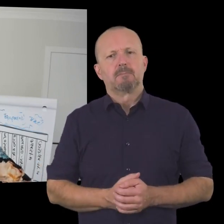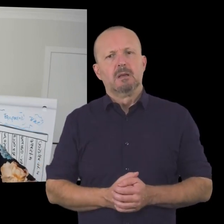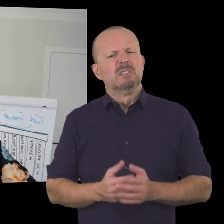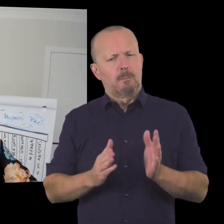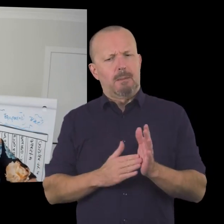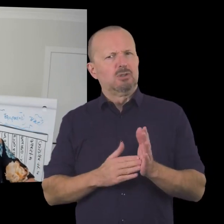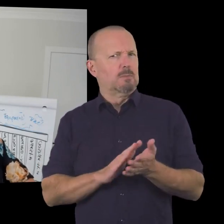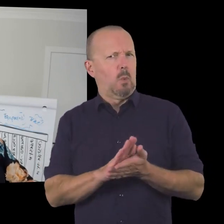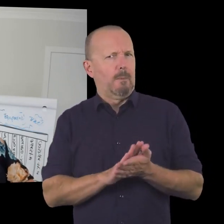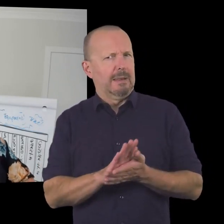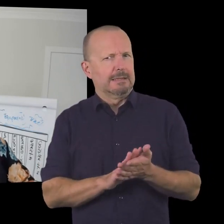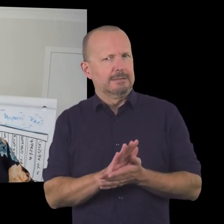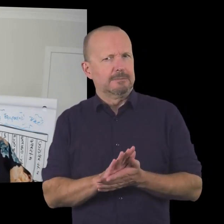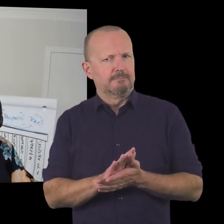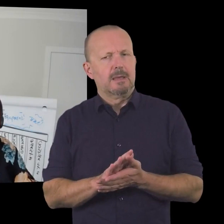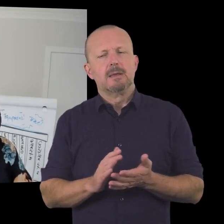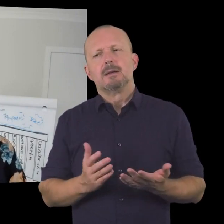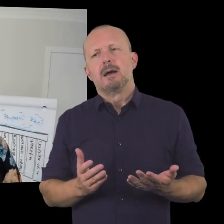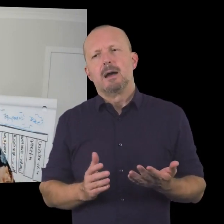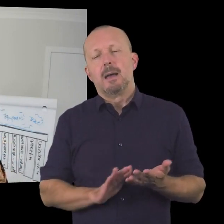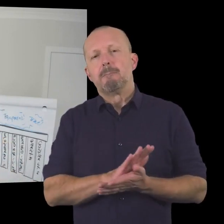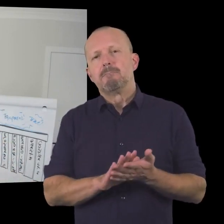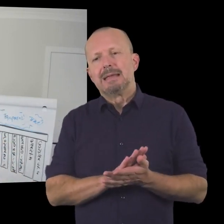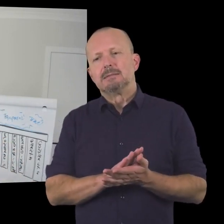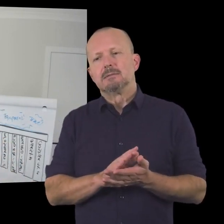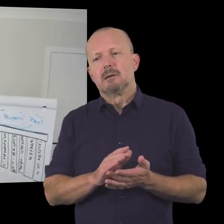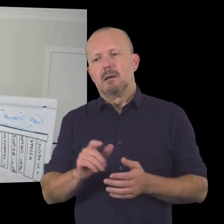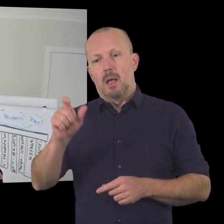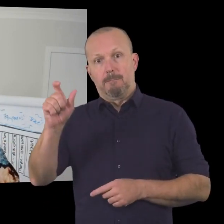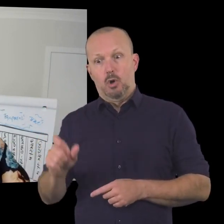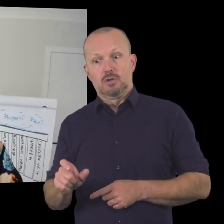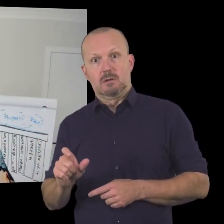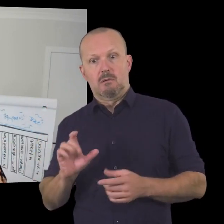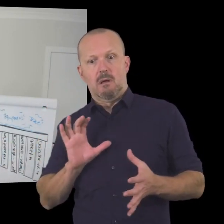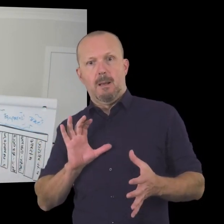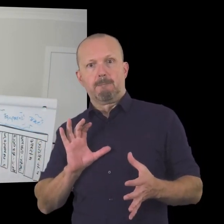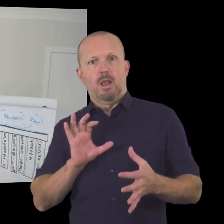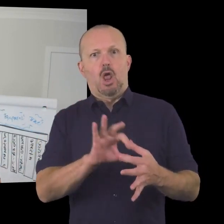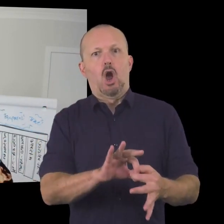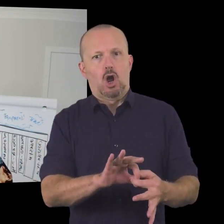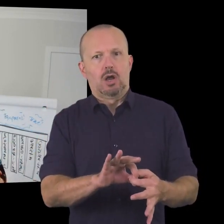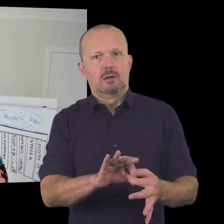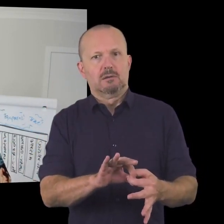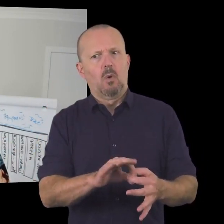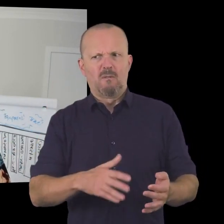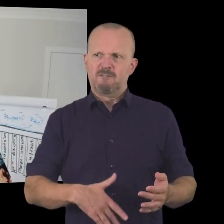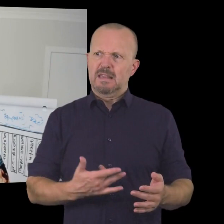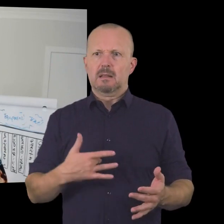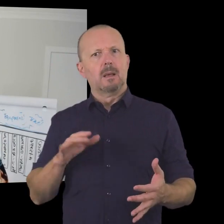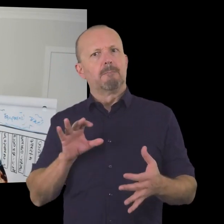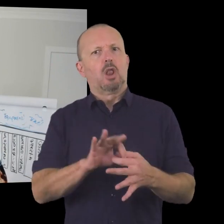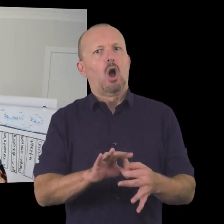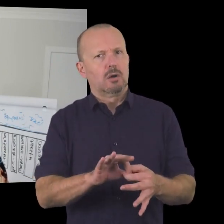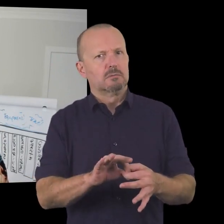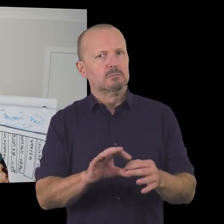let me share with you first the definition of membership so uh the definition of membership is to belong or to have a sense of